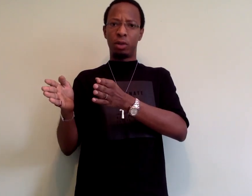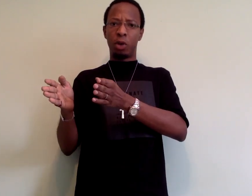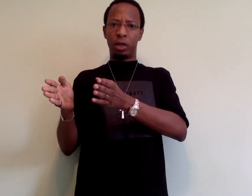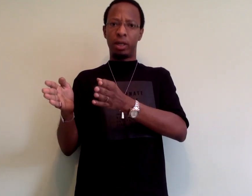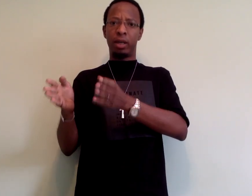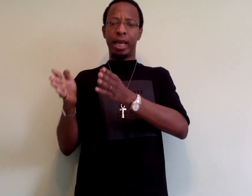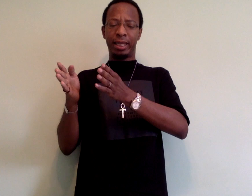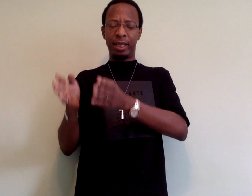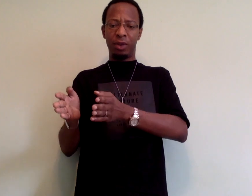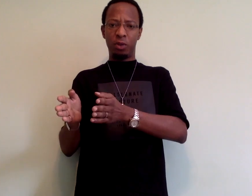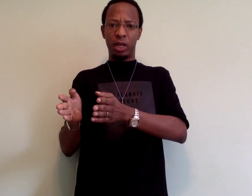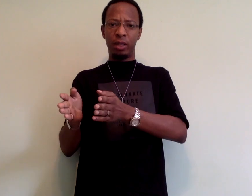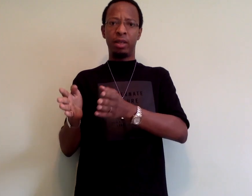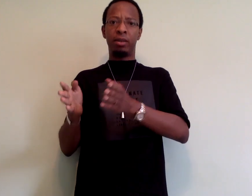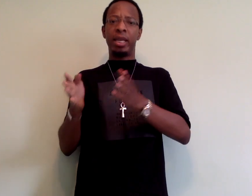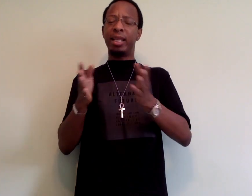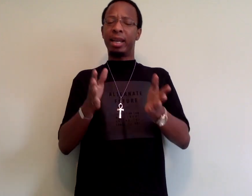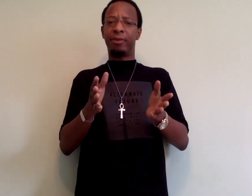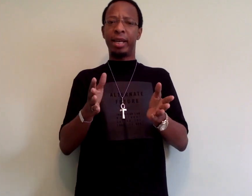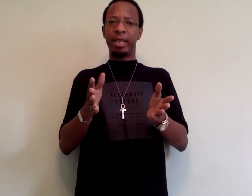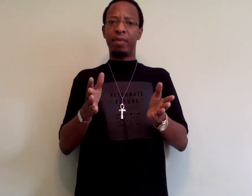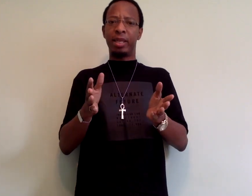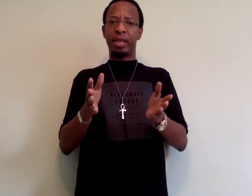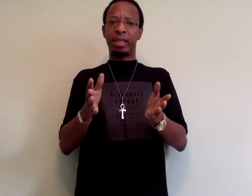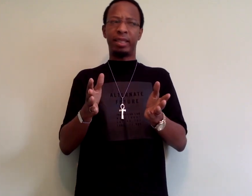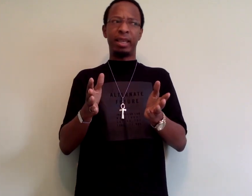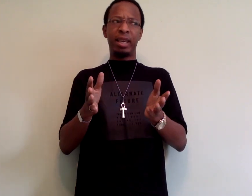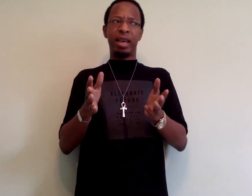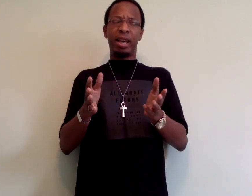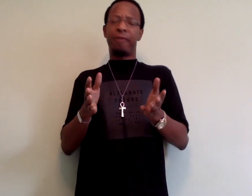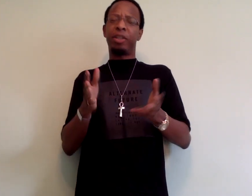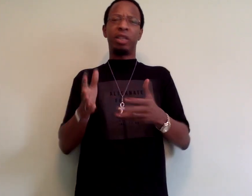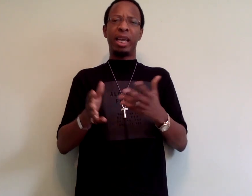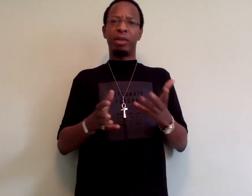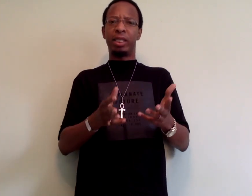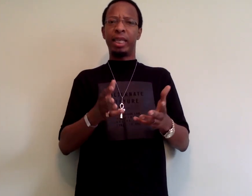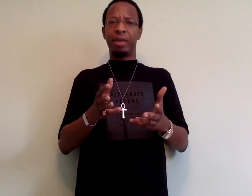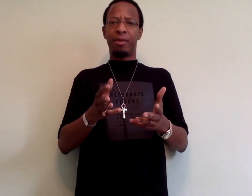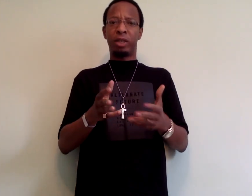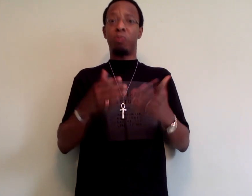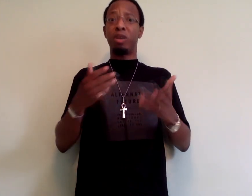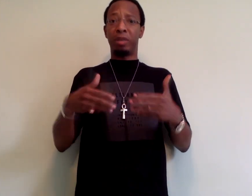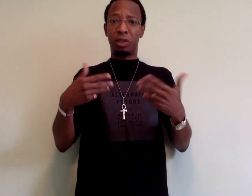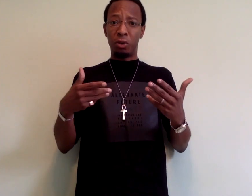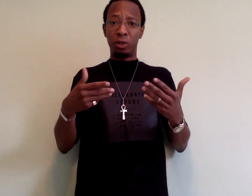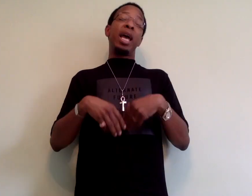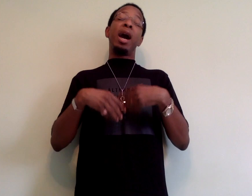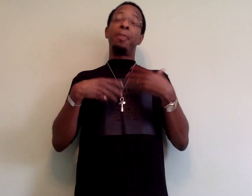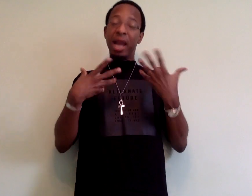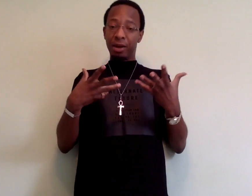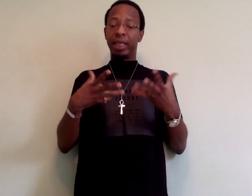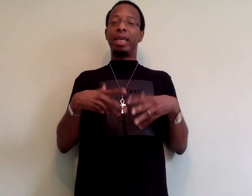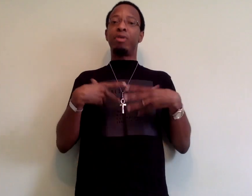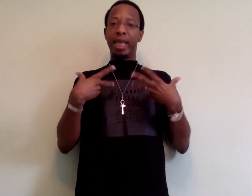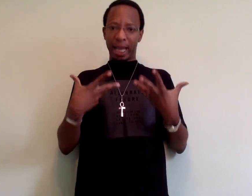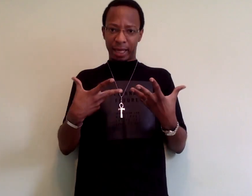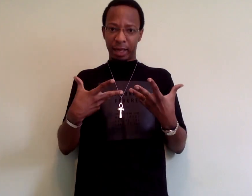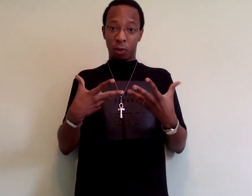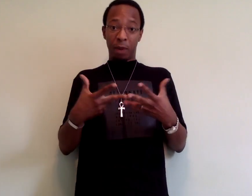Martin at TV1, he clarified that he meant that it's an official language in South Africa's public schools. Apparently, in reality, while